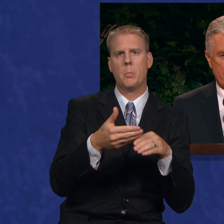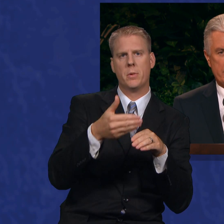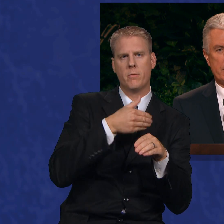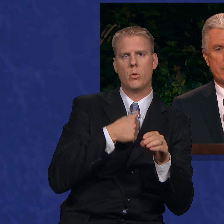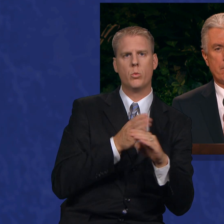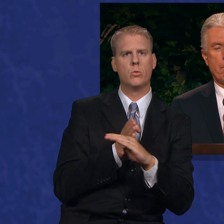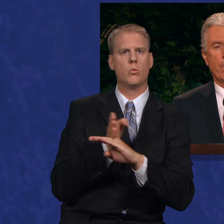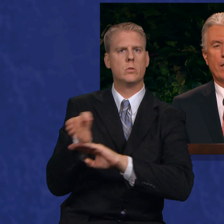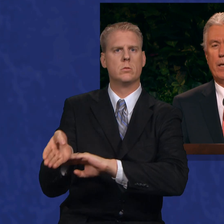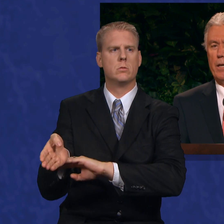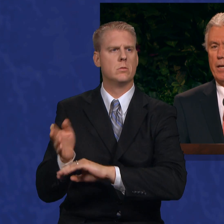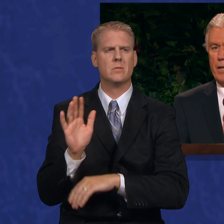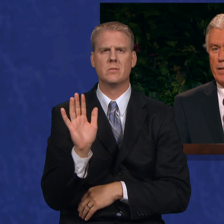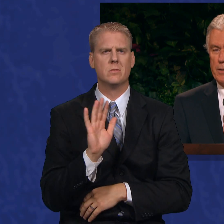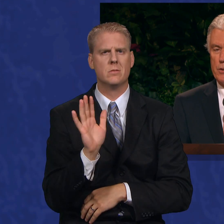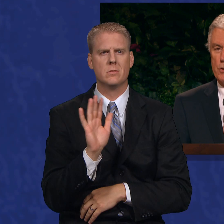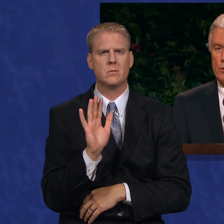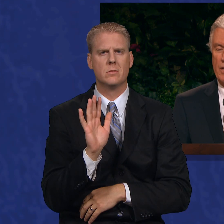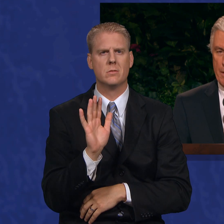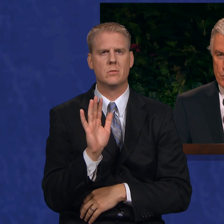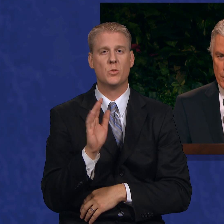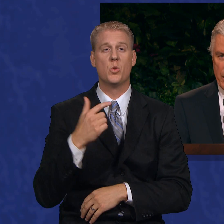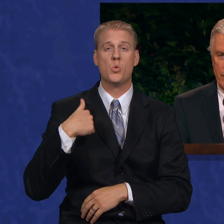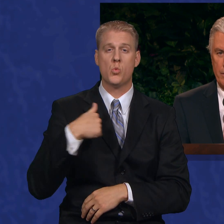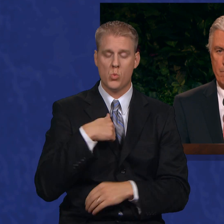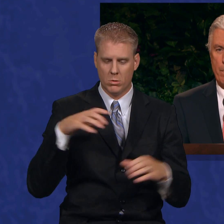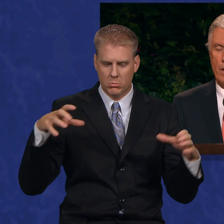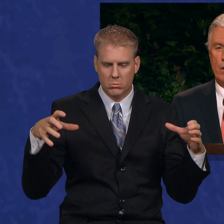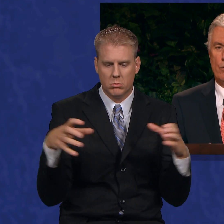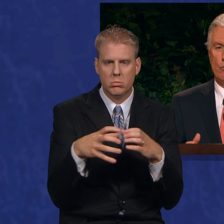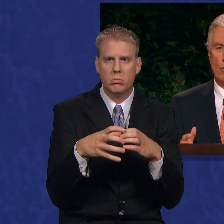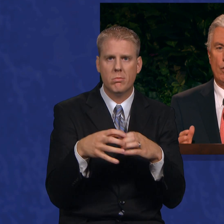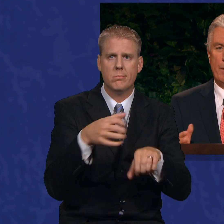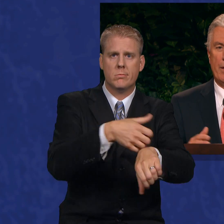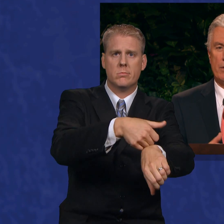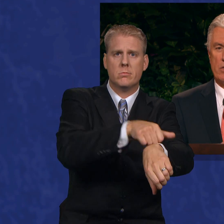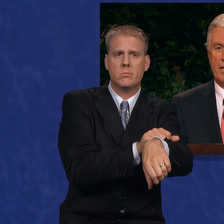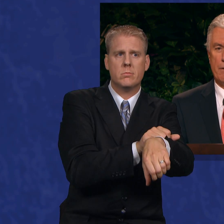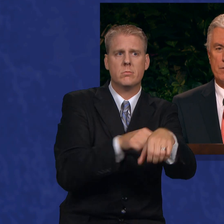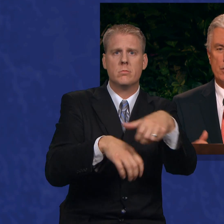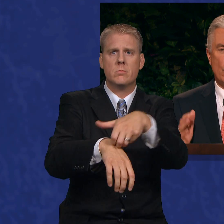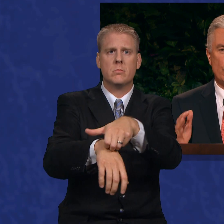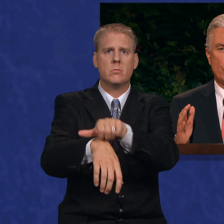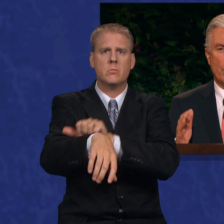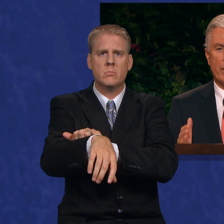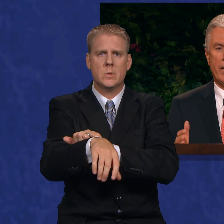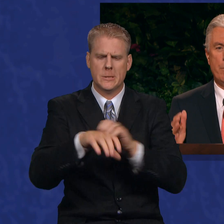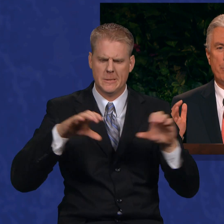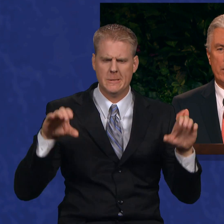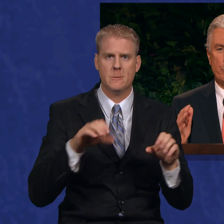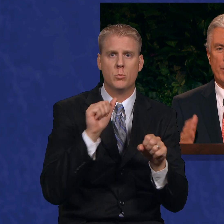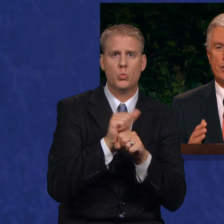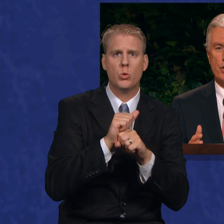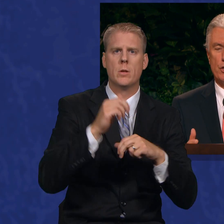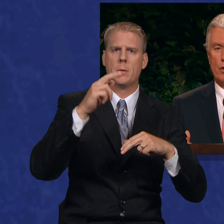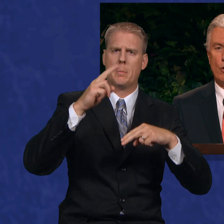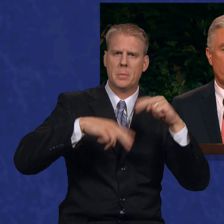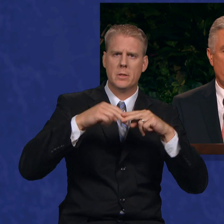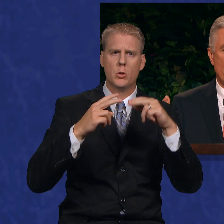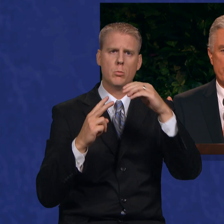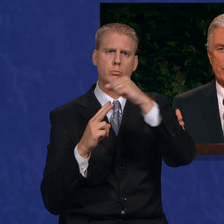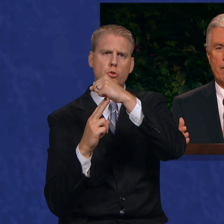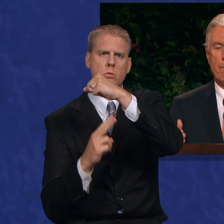we cross. It is to come together, roll up our sleeves, go to work, and build a bridge